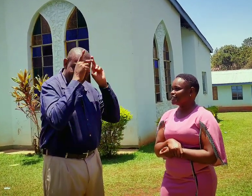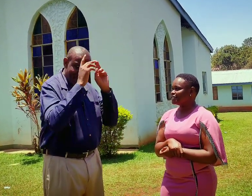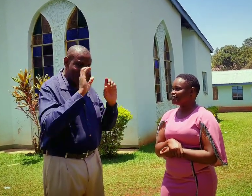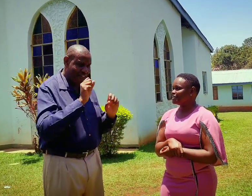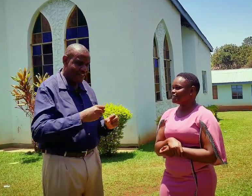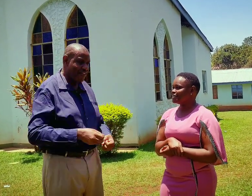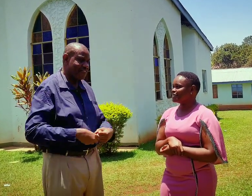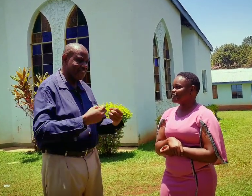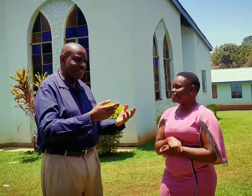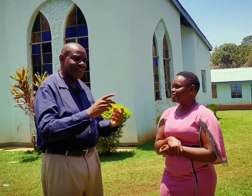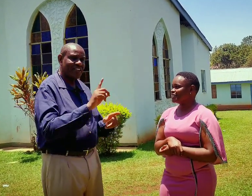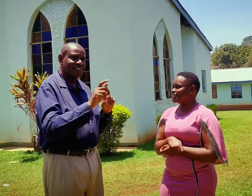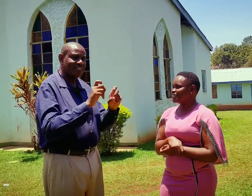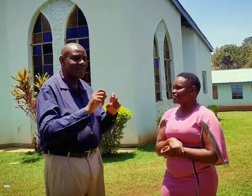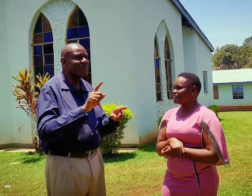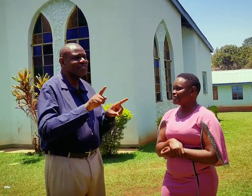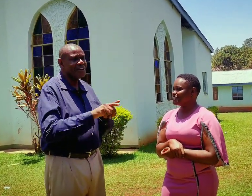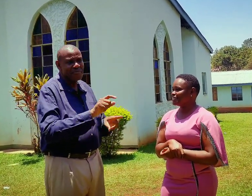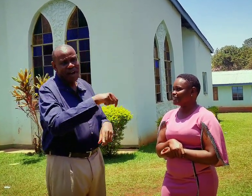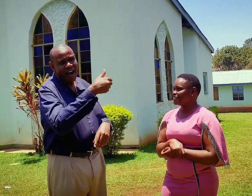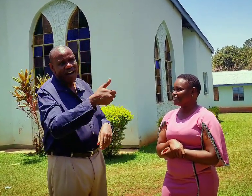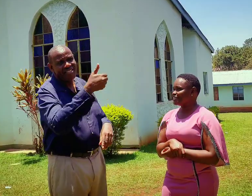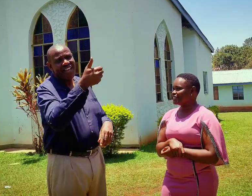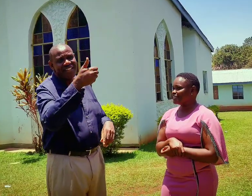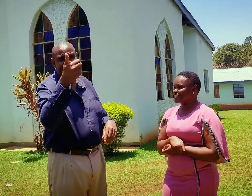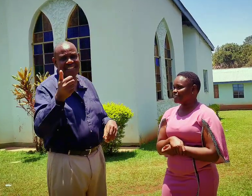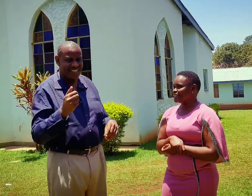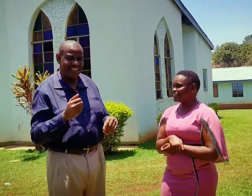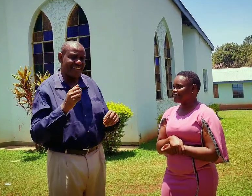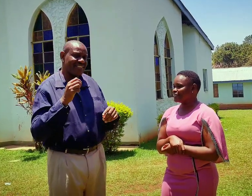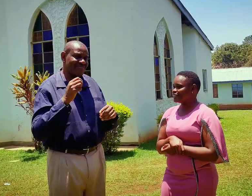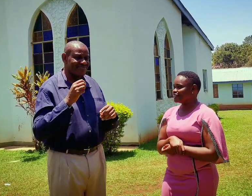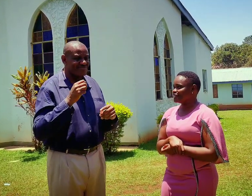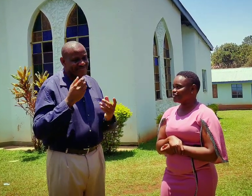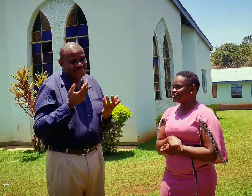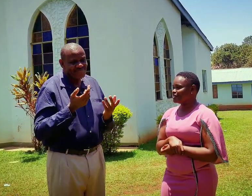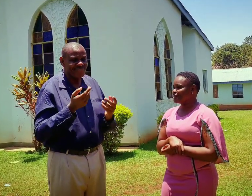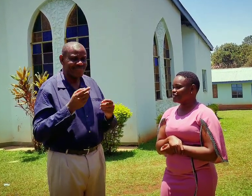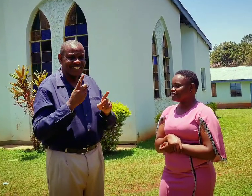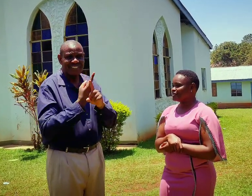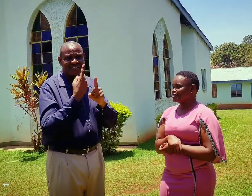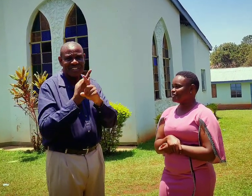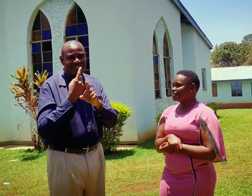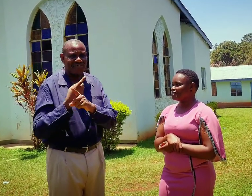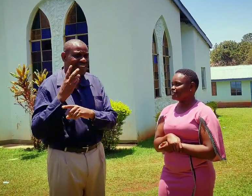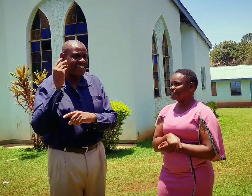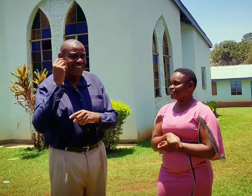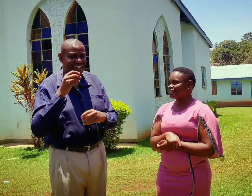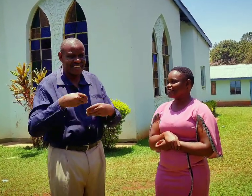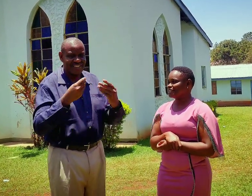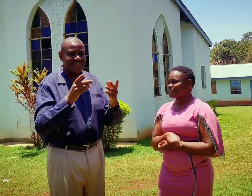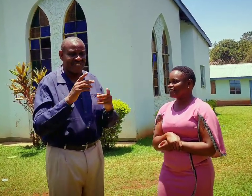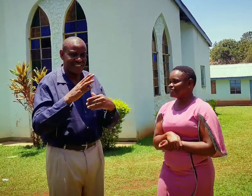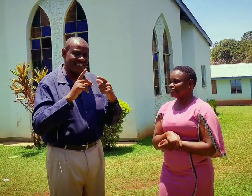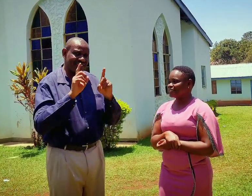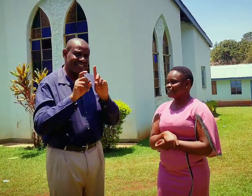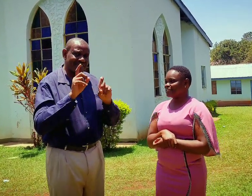I also give exams here in Kakamega and other, other different hearing,